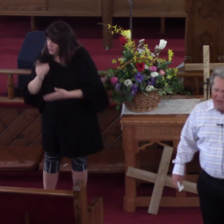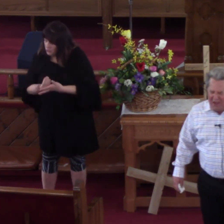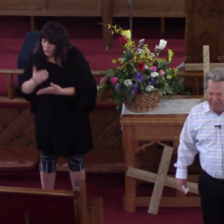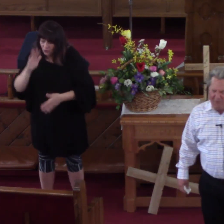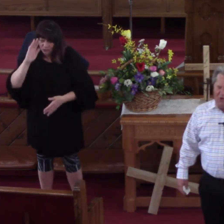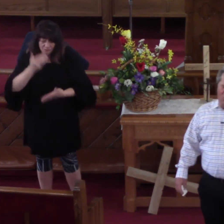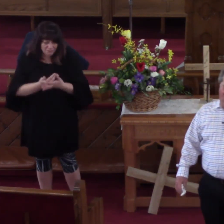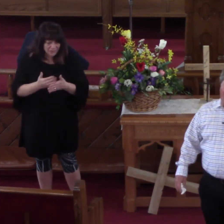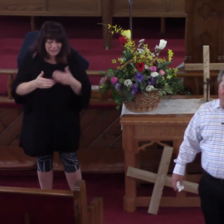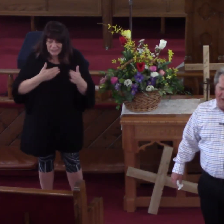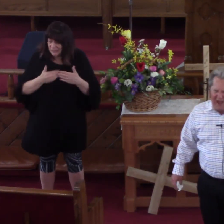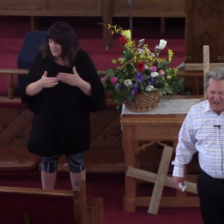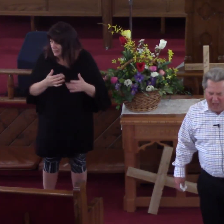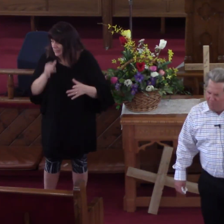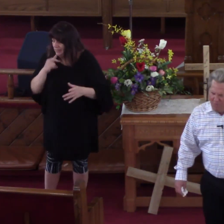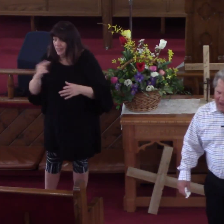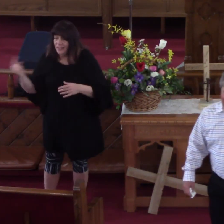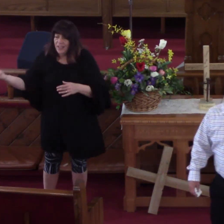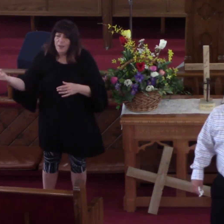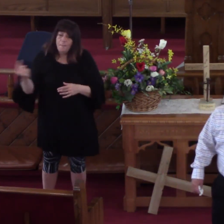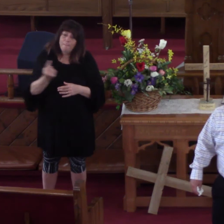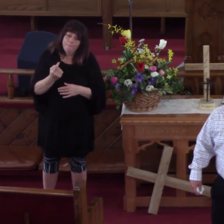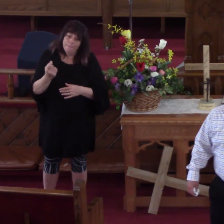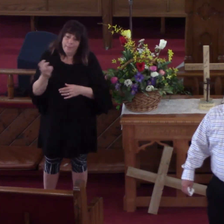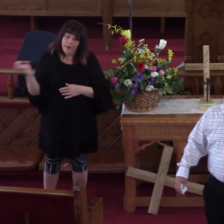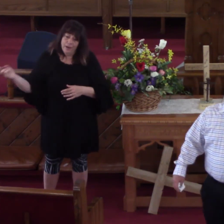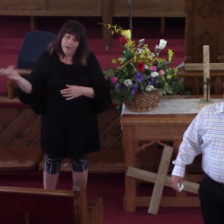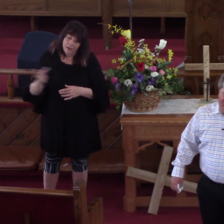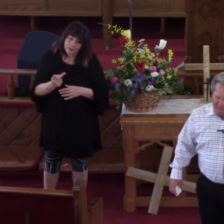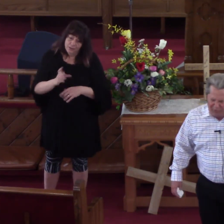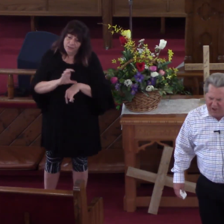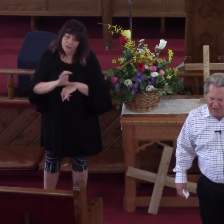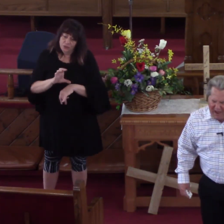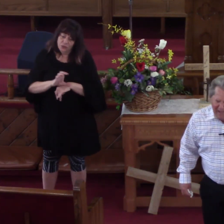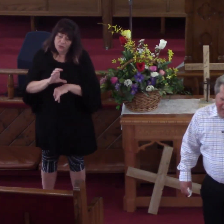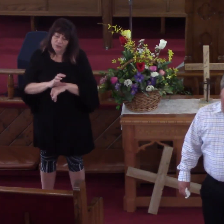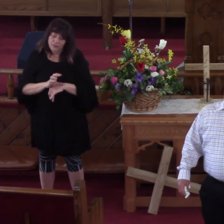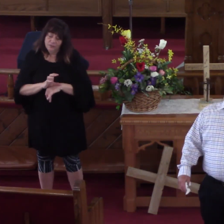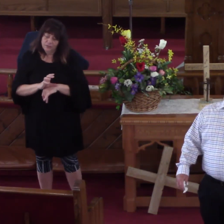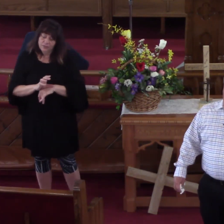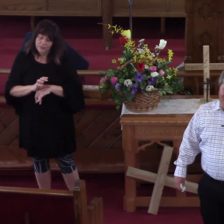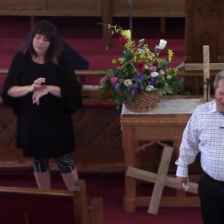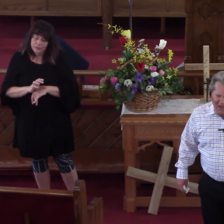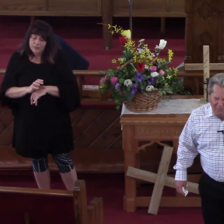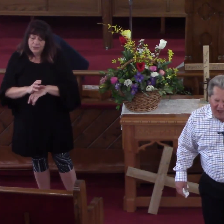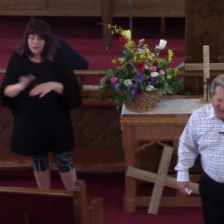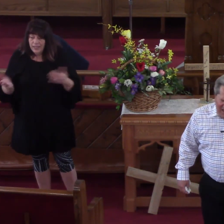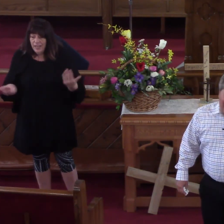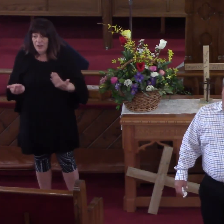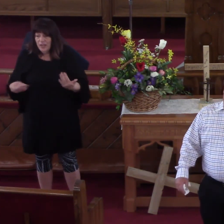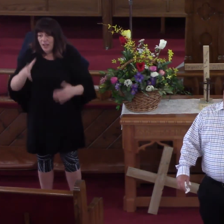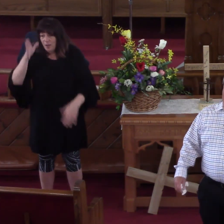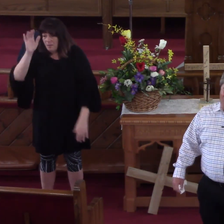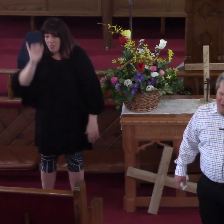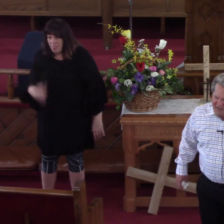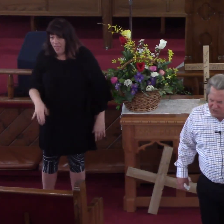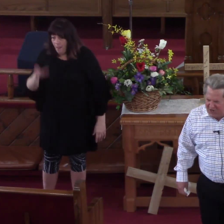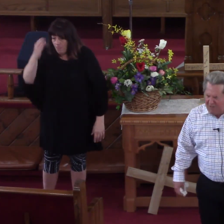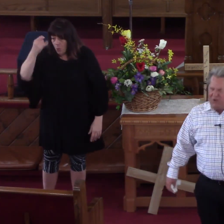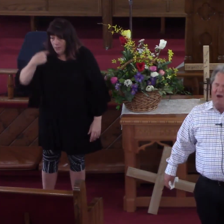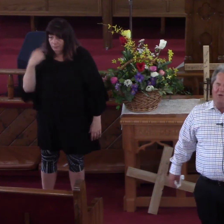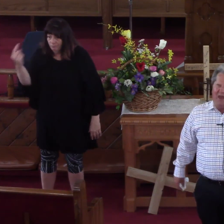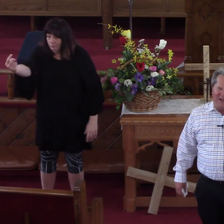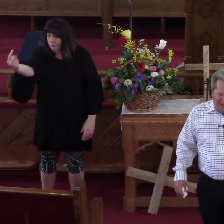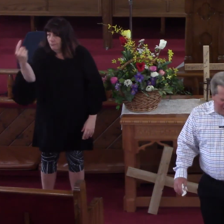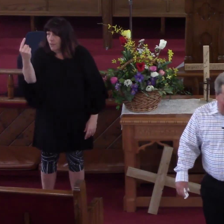make their way from their wandering back into the fold, my friend. And yet here he come and the father, when